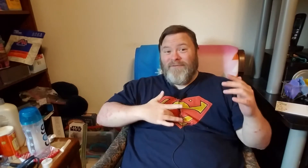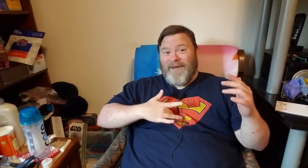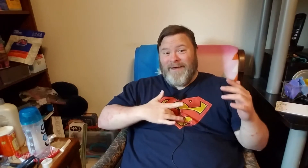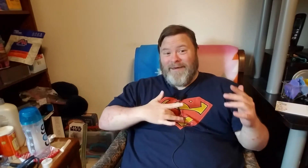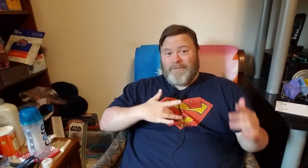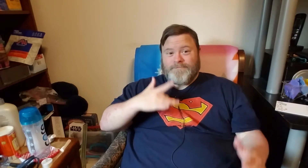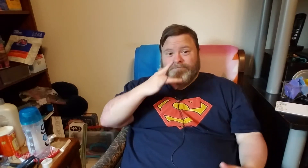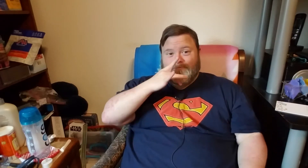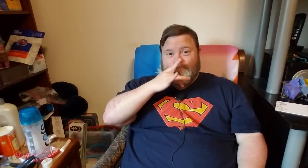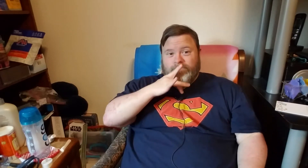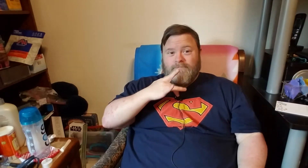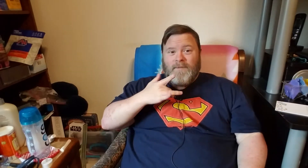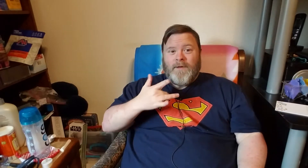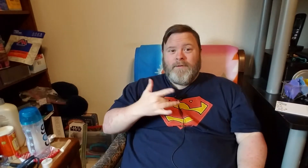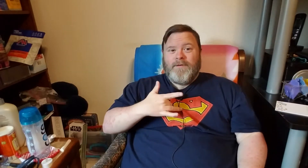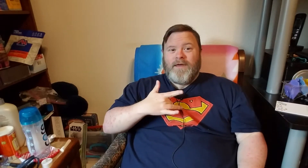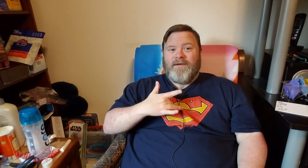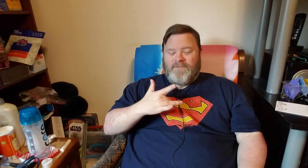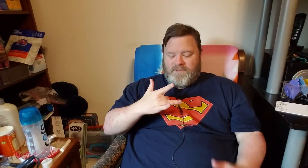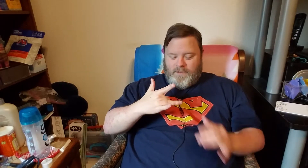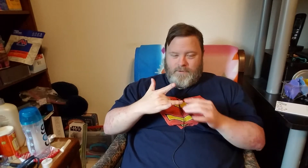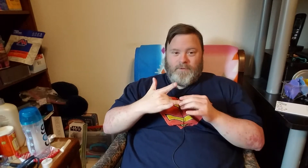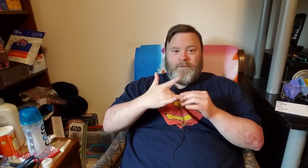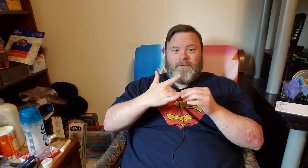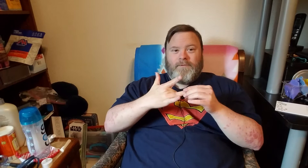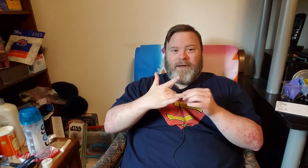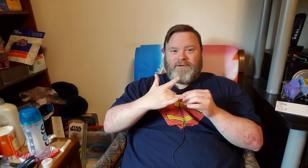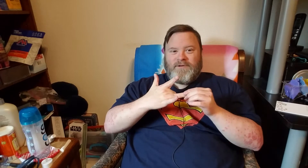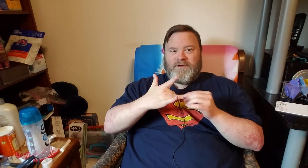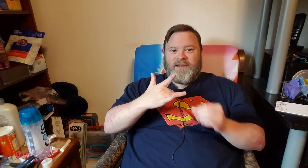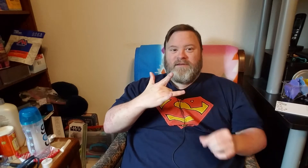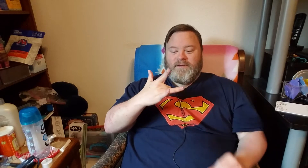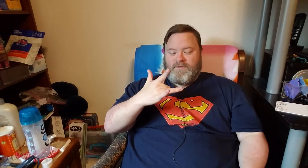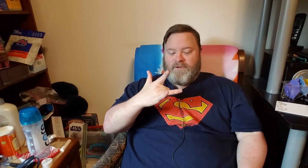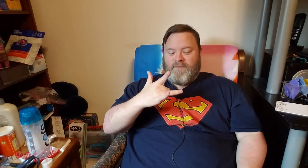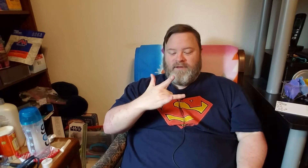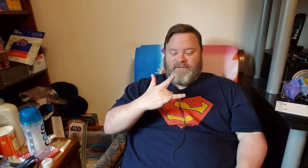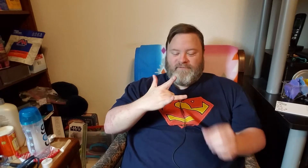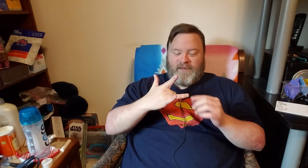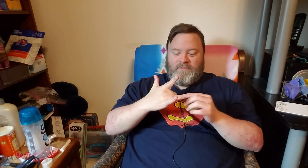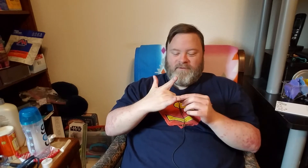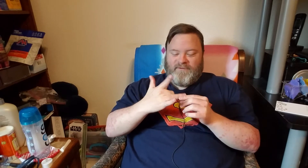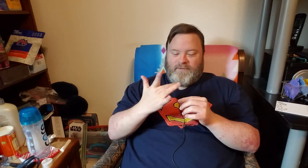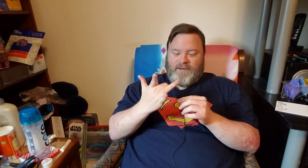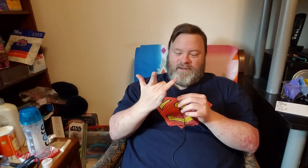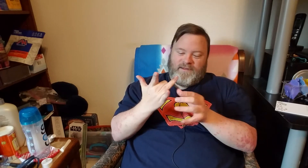you gave it to well actually you can tell you a bit of gamma finger like that